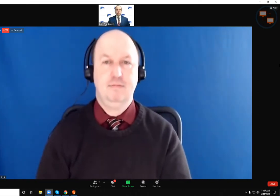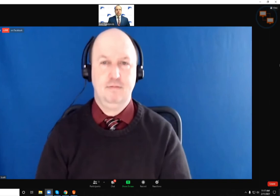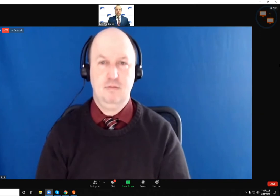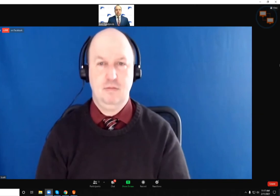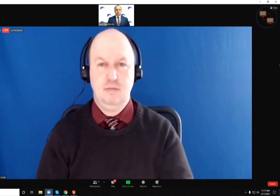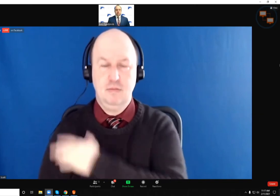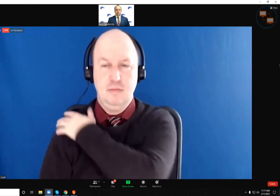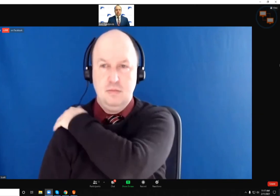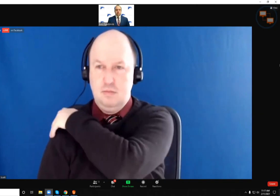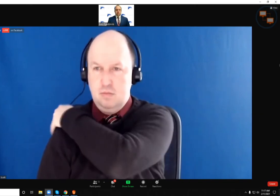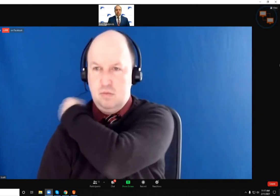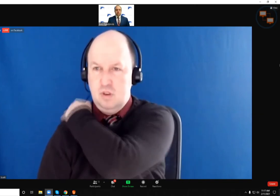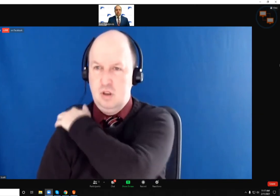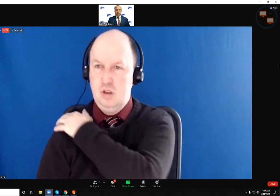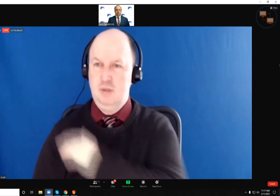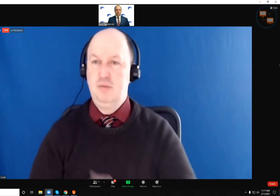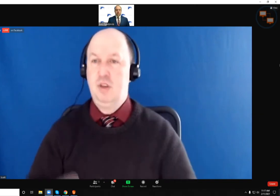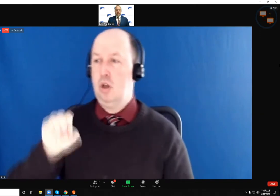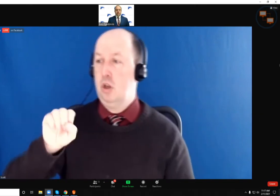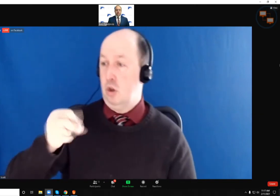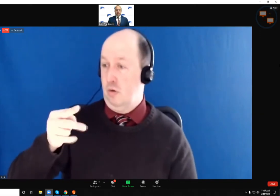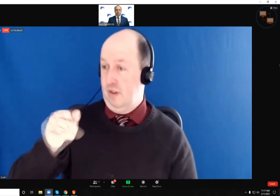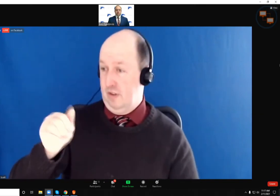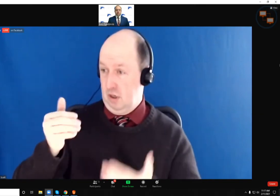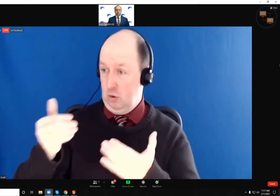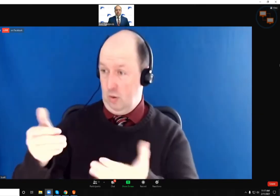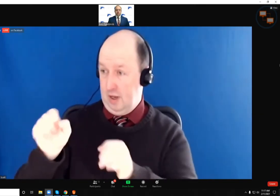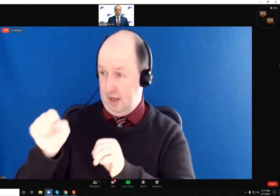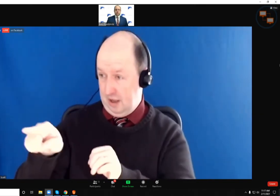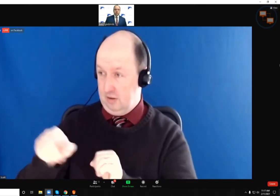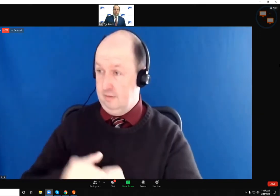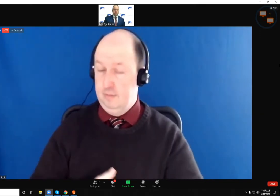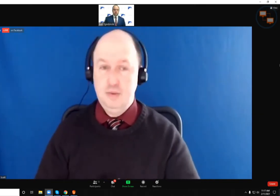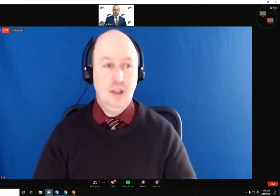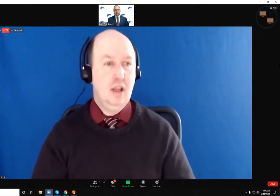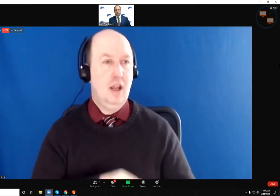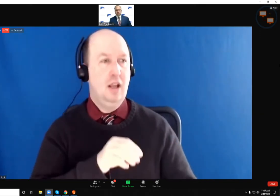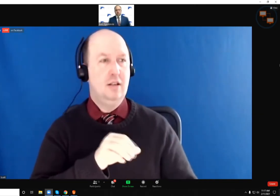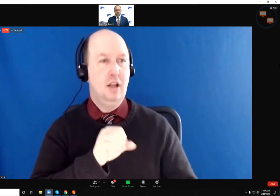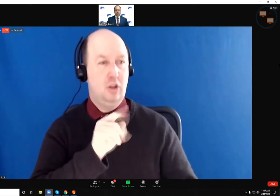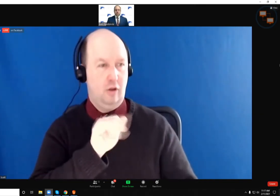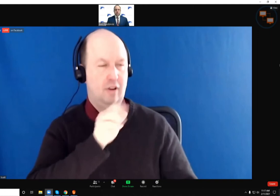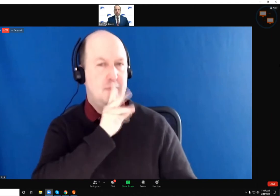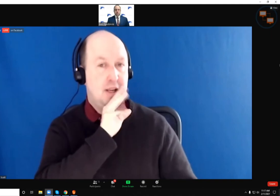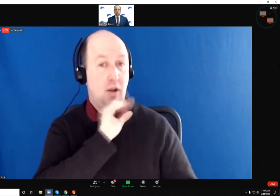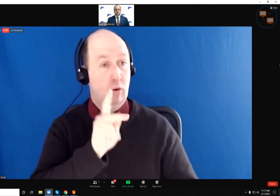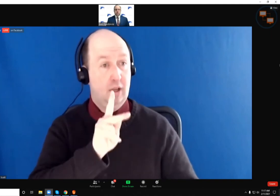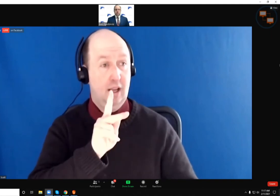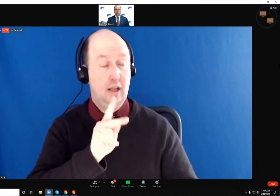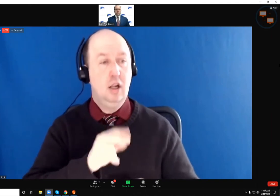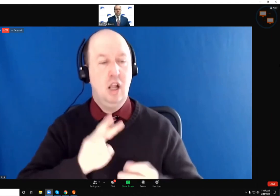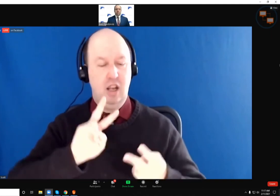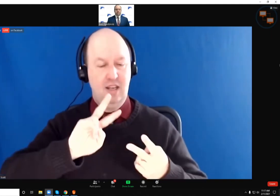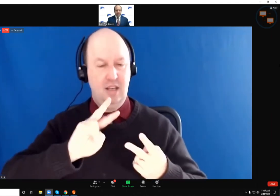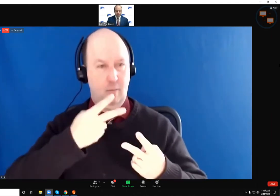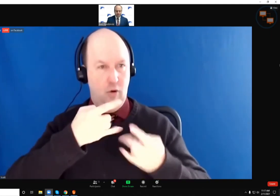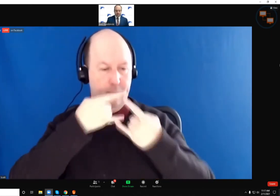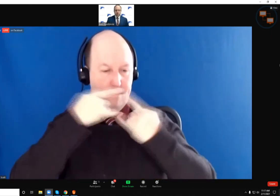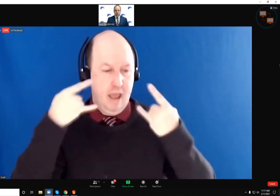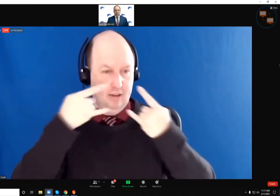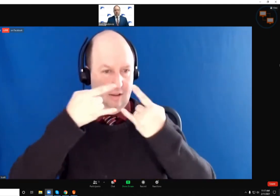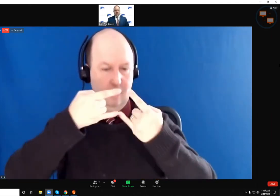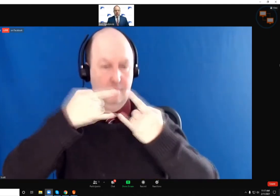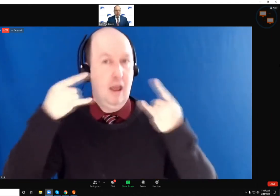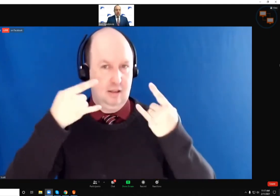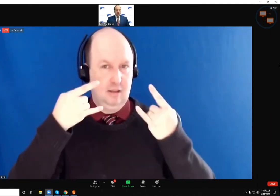Sophia, you can unmute yourself and ask a question. Hi. So going off of the double masking, I know there's a lot